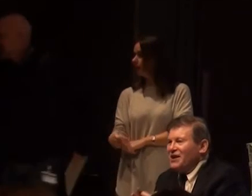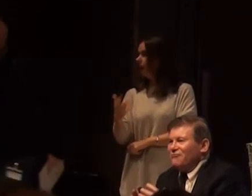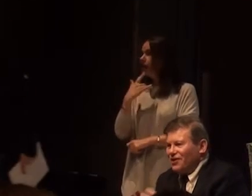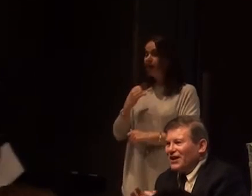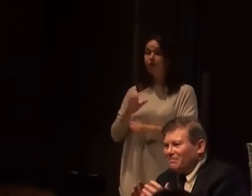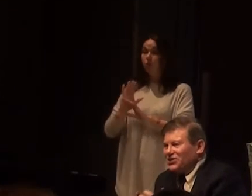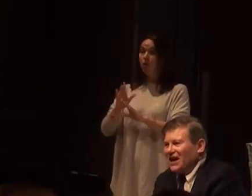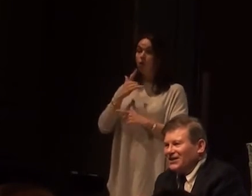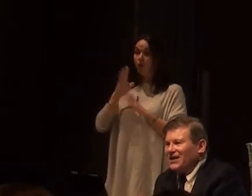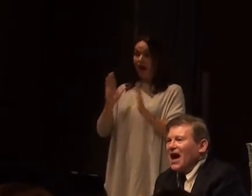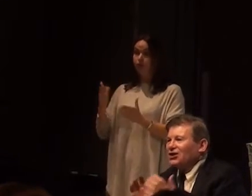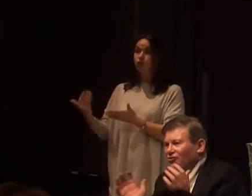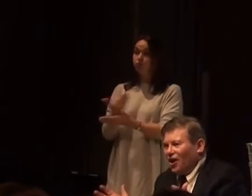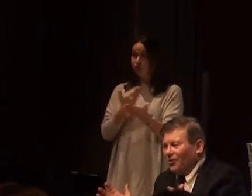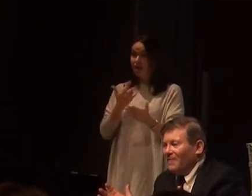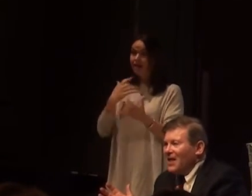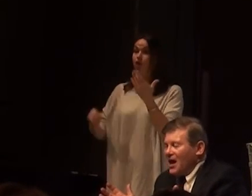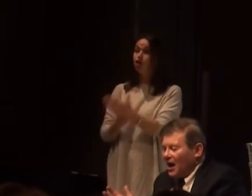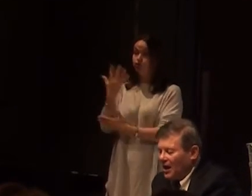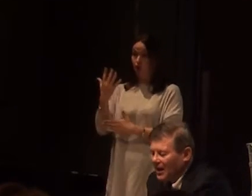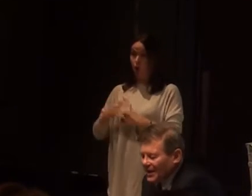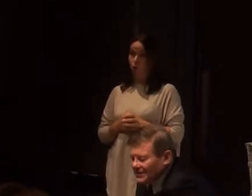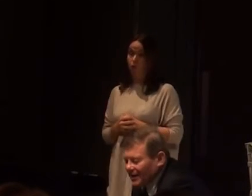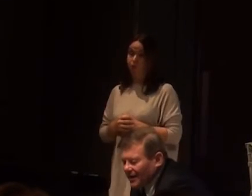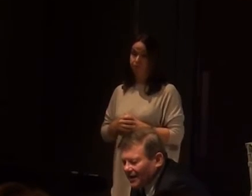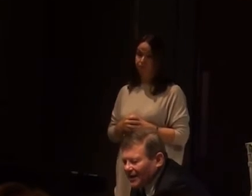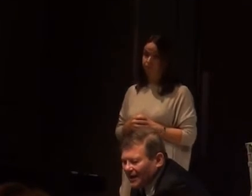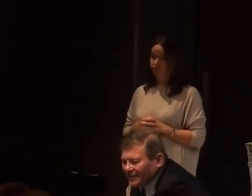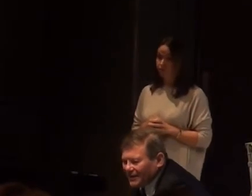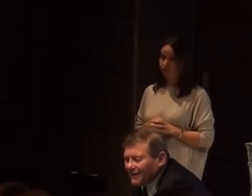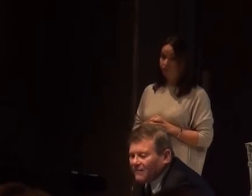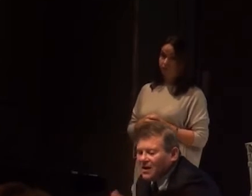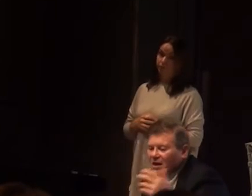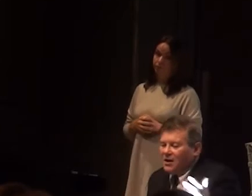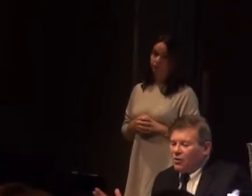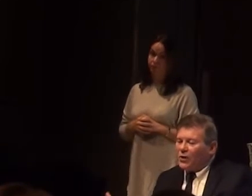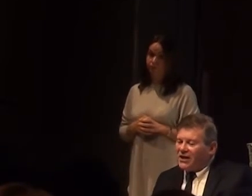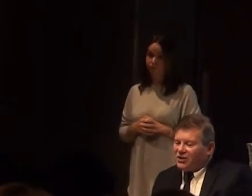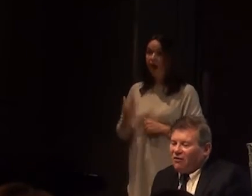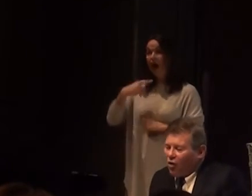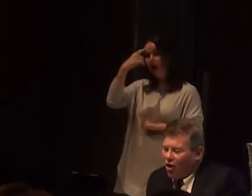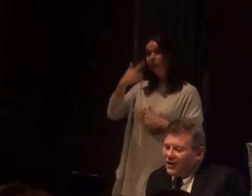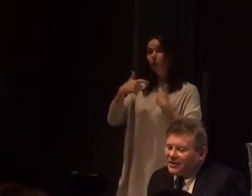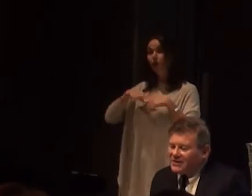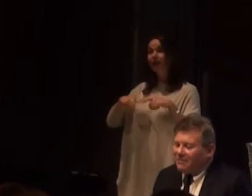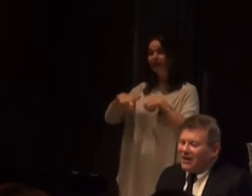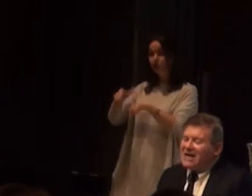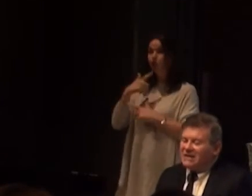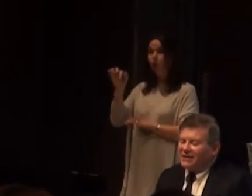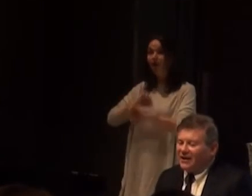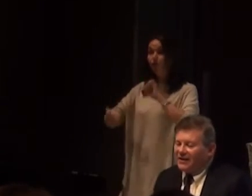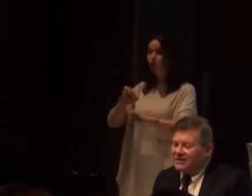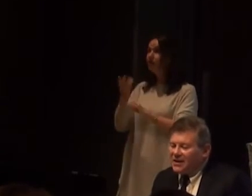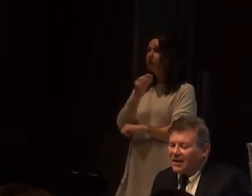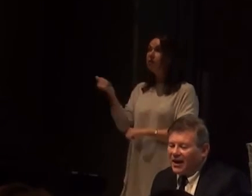has to be really protected and grow. And I think we need to avoid some of the